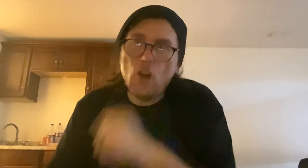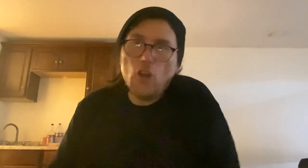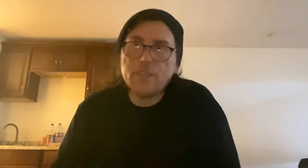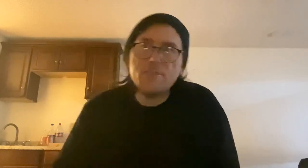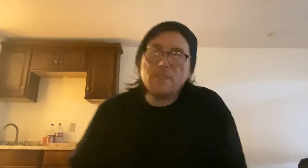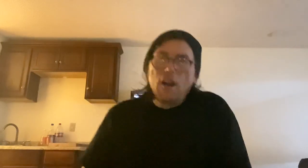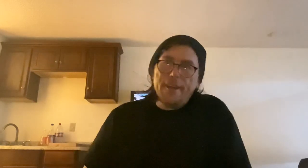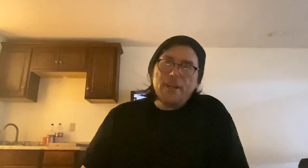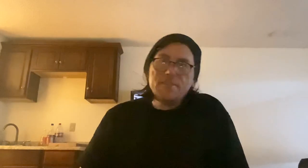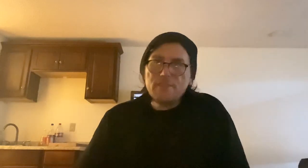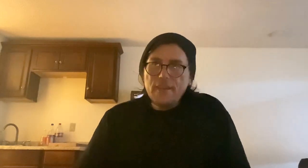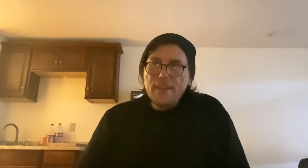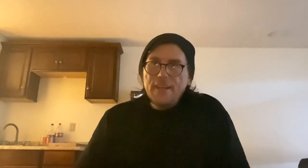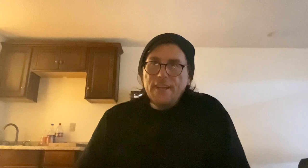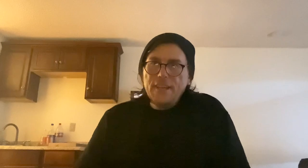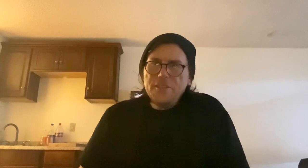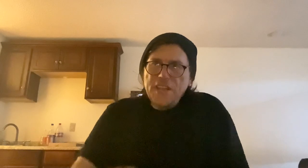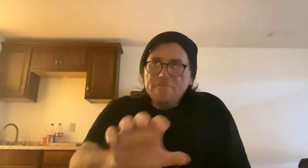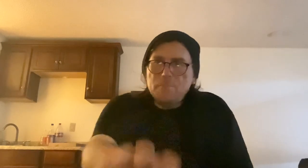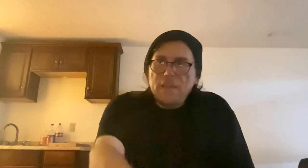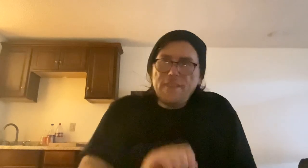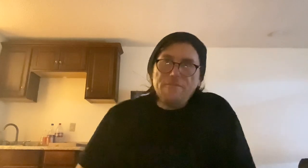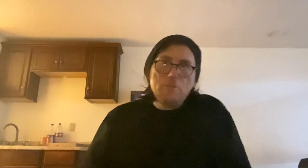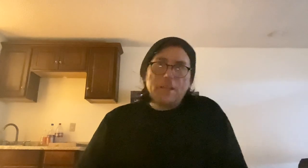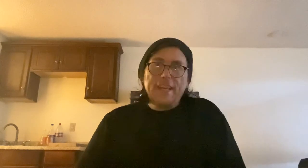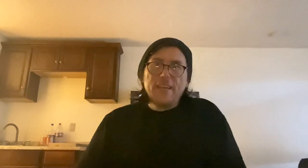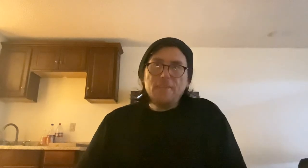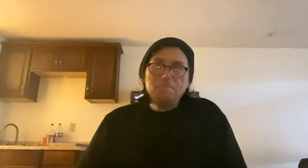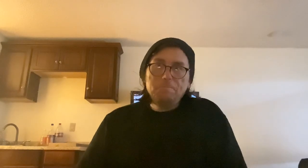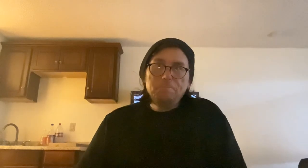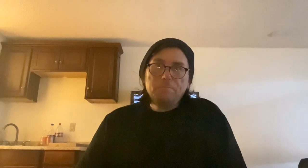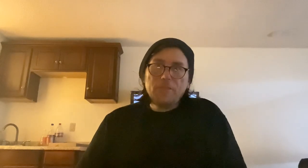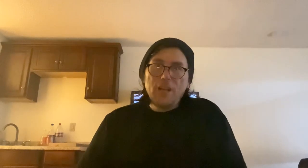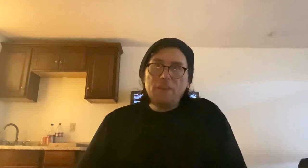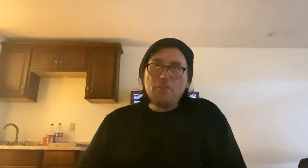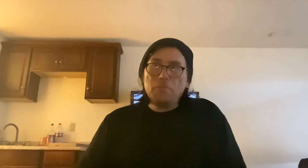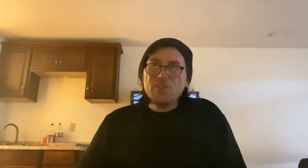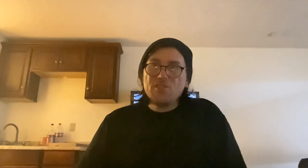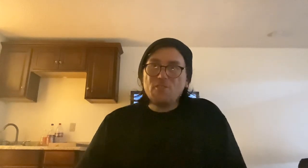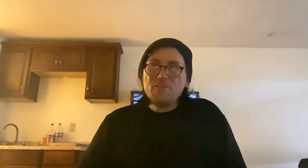hooks the audience. It doesn't have to be the very beginning of how your book starts.